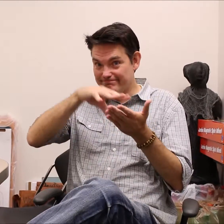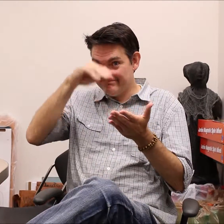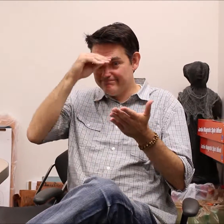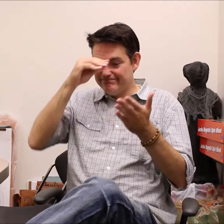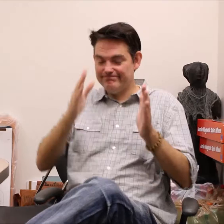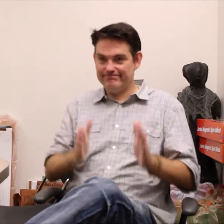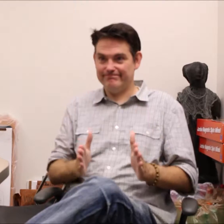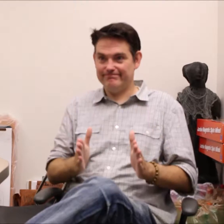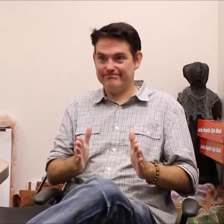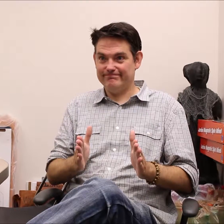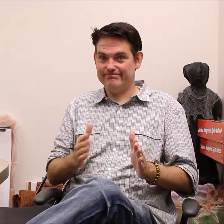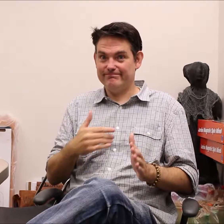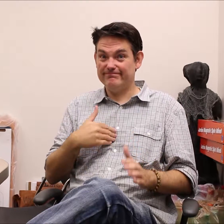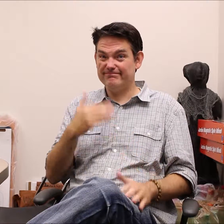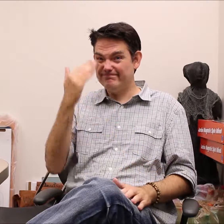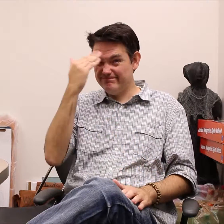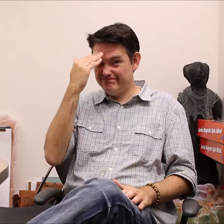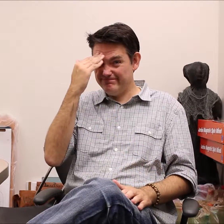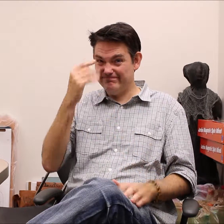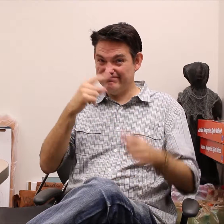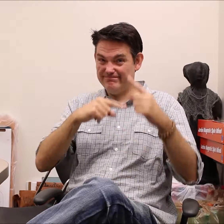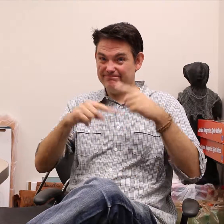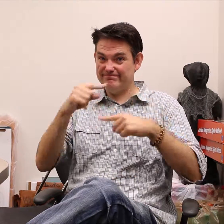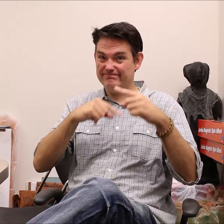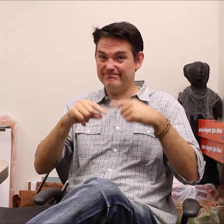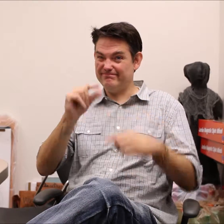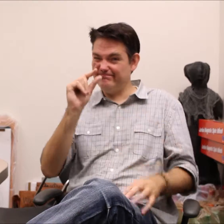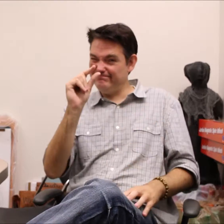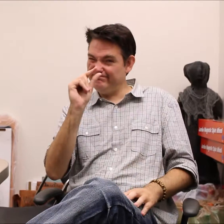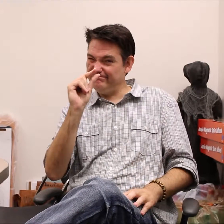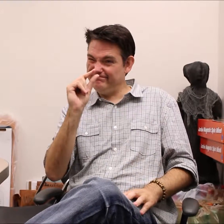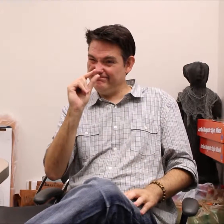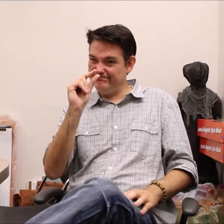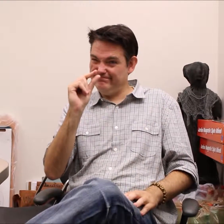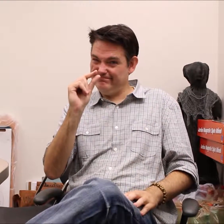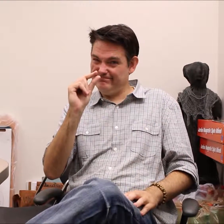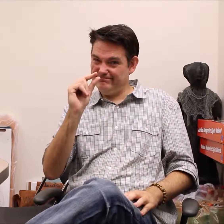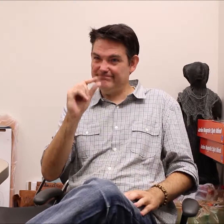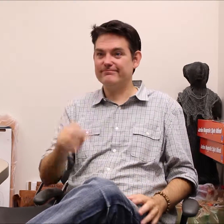I'm learning. I'm a learner. I know sign, but very little.